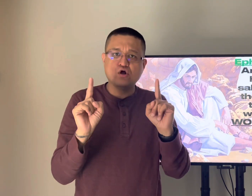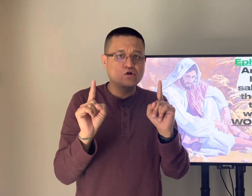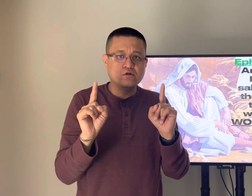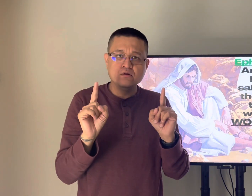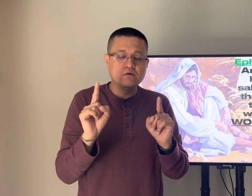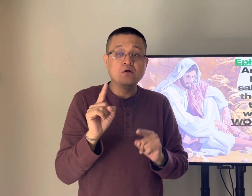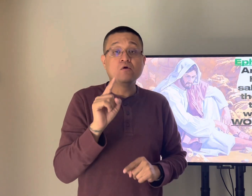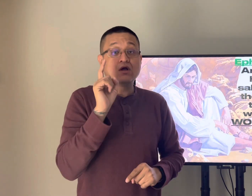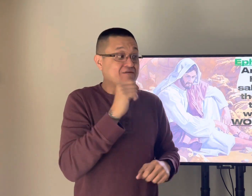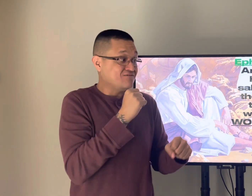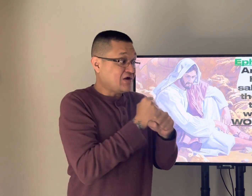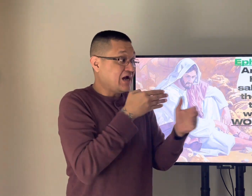it will never be successful